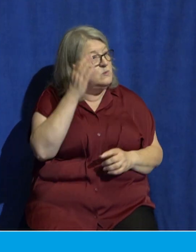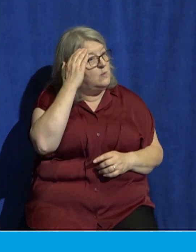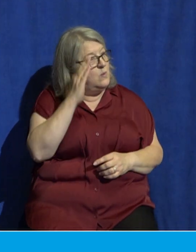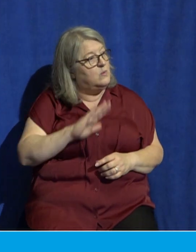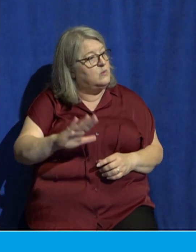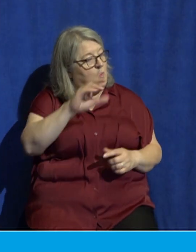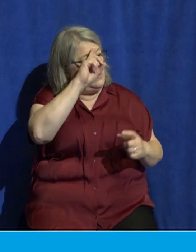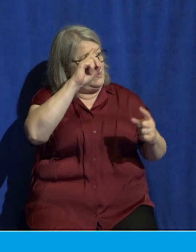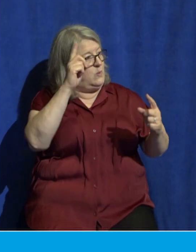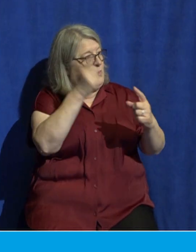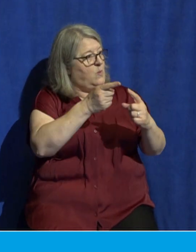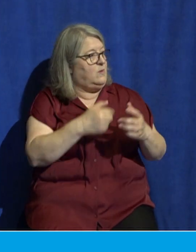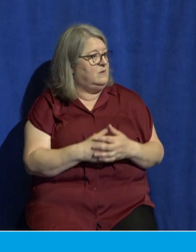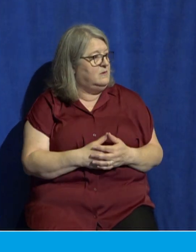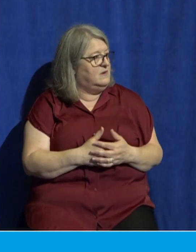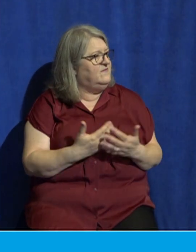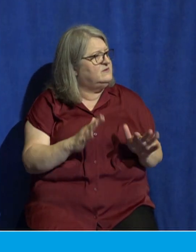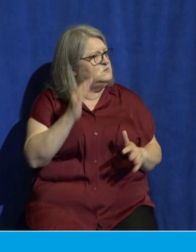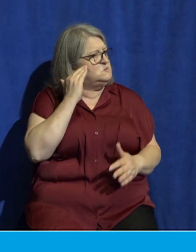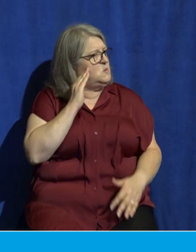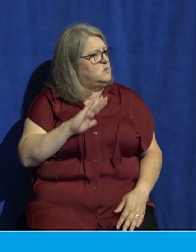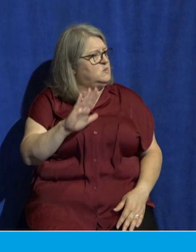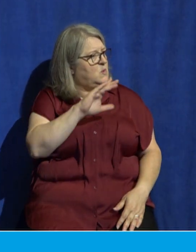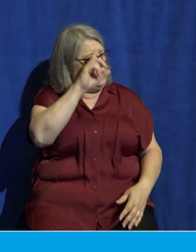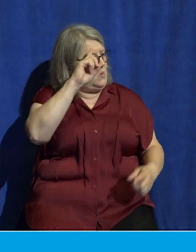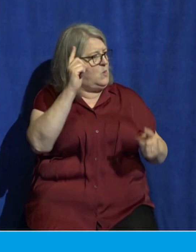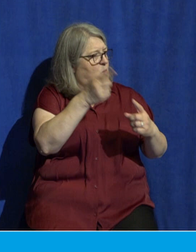we know our missions we are we are citizens of another kingdom